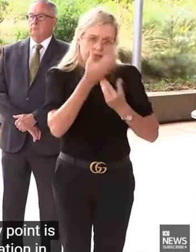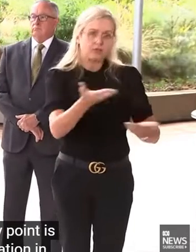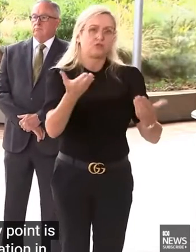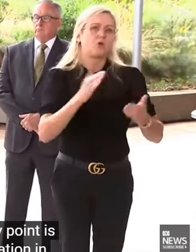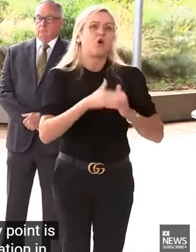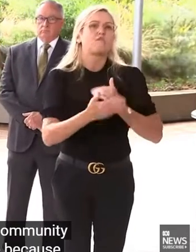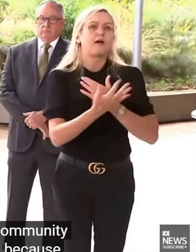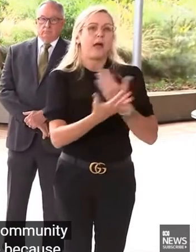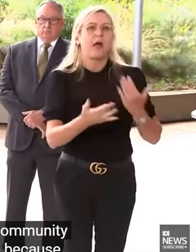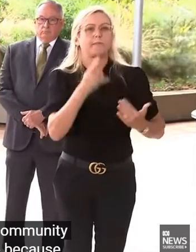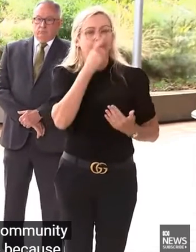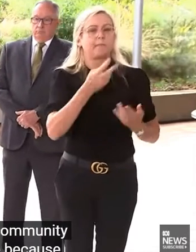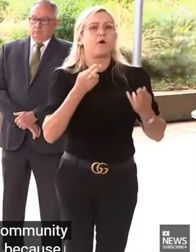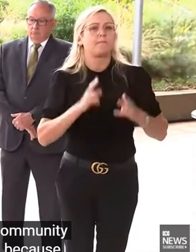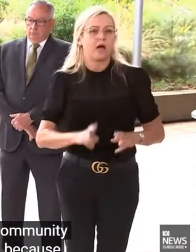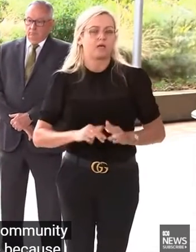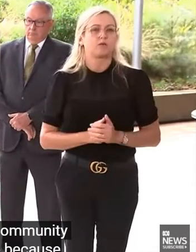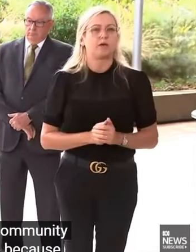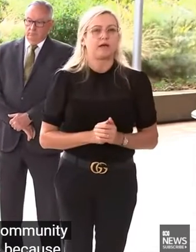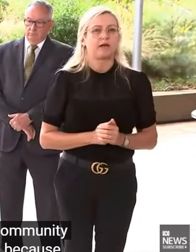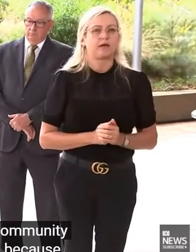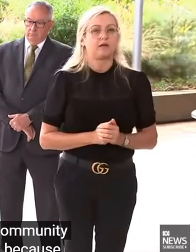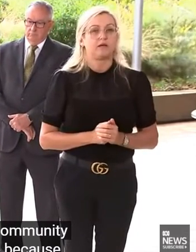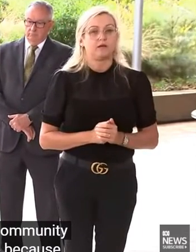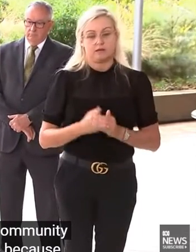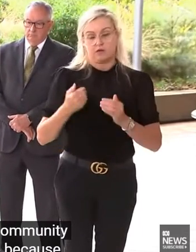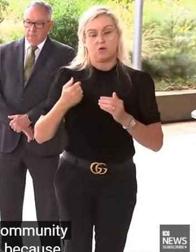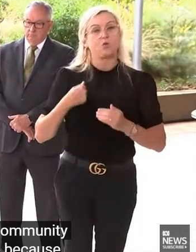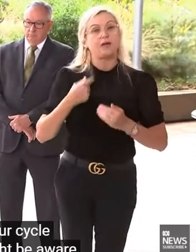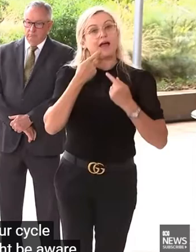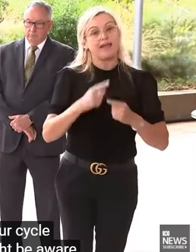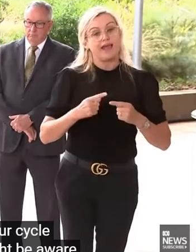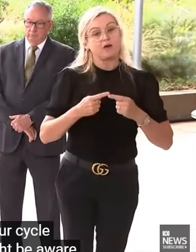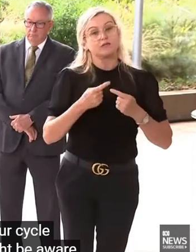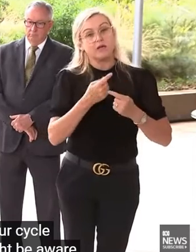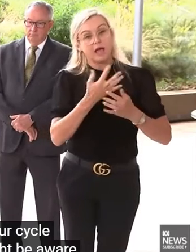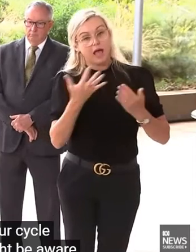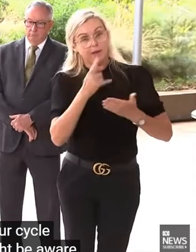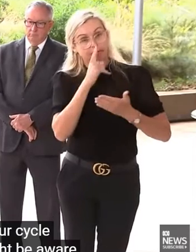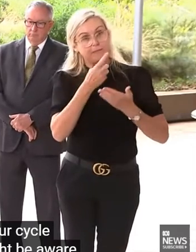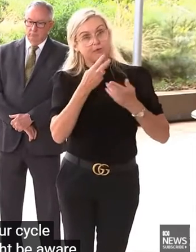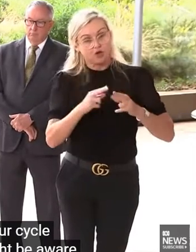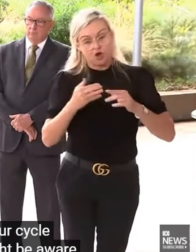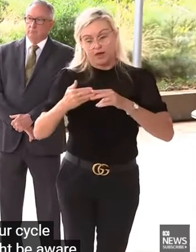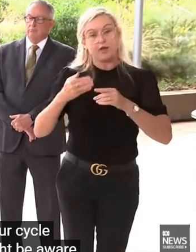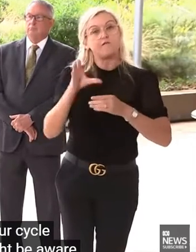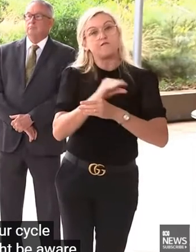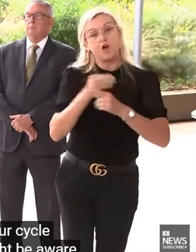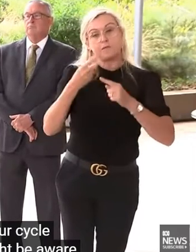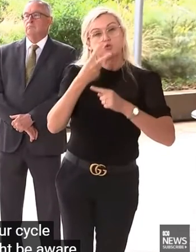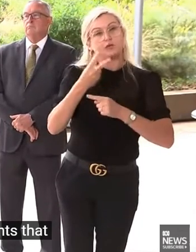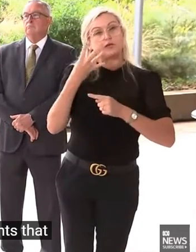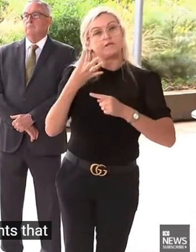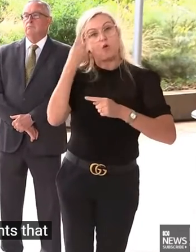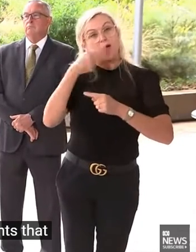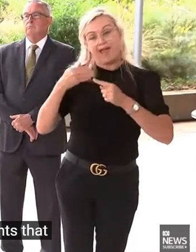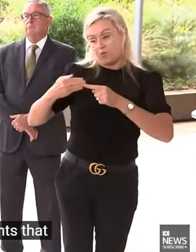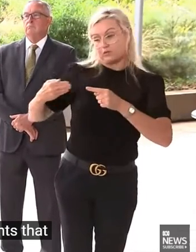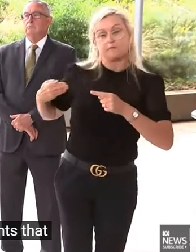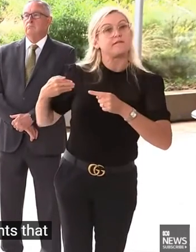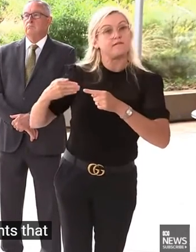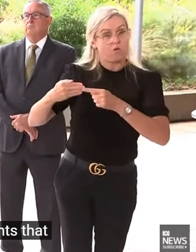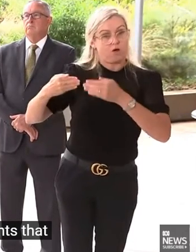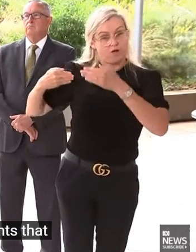obviously in a 24-hour cycle where we might be aware of a couple of patients that have underlying health conditions, that doesn't actually